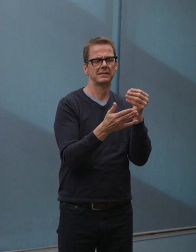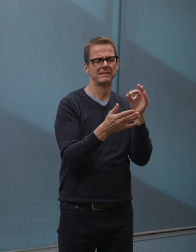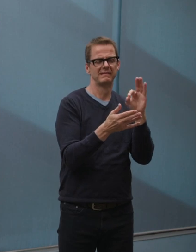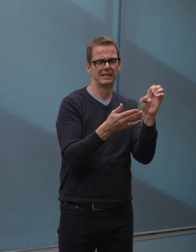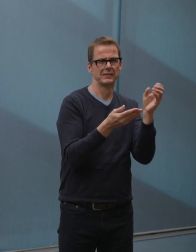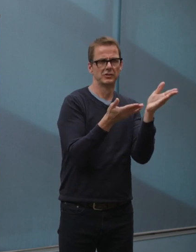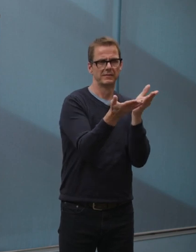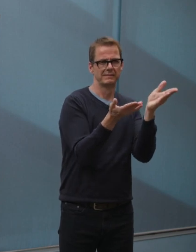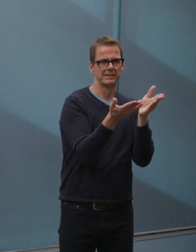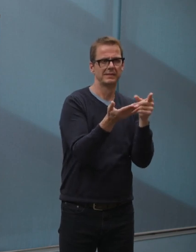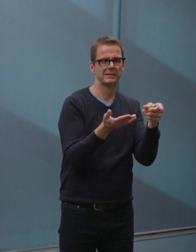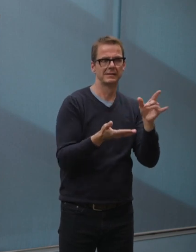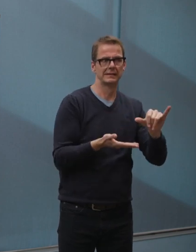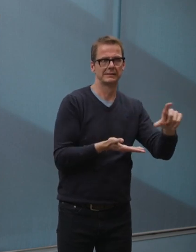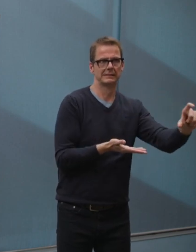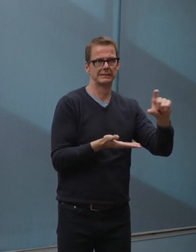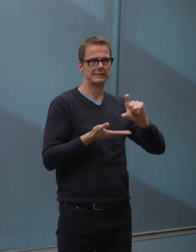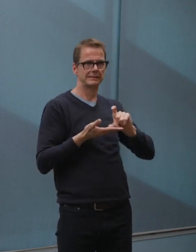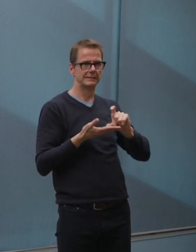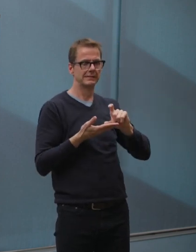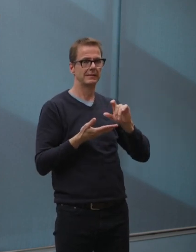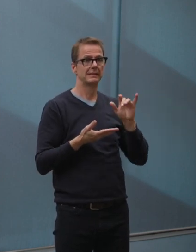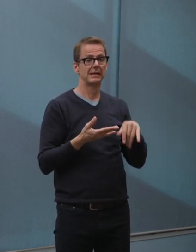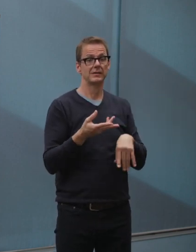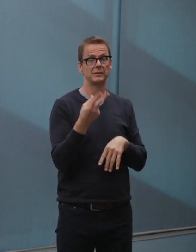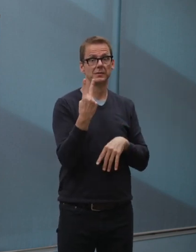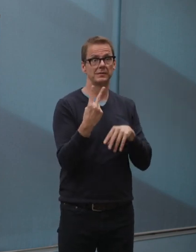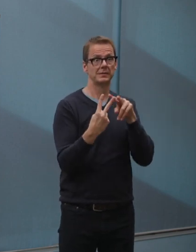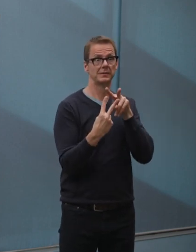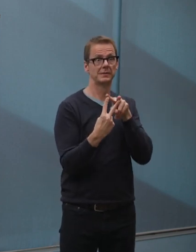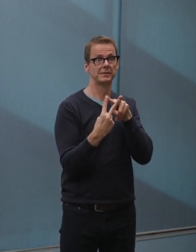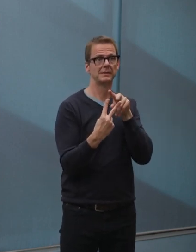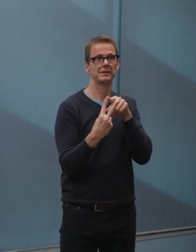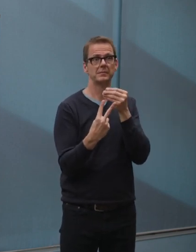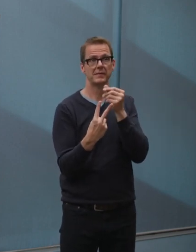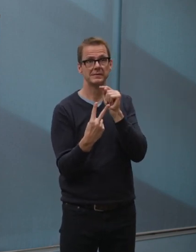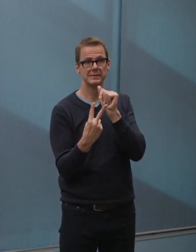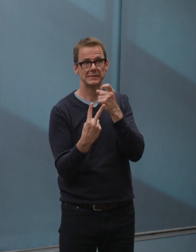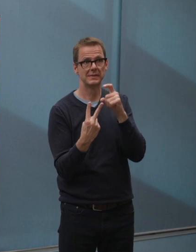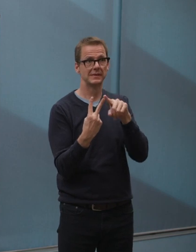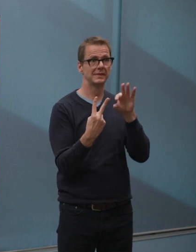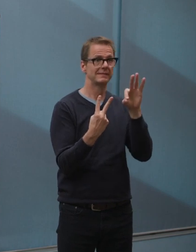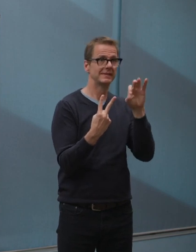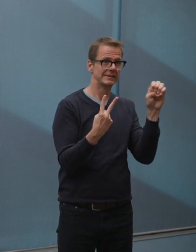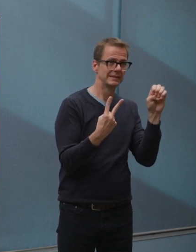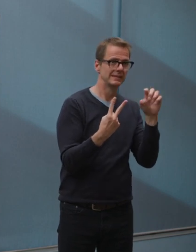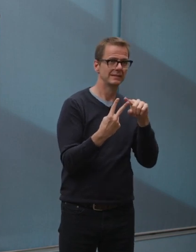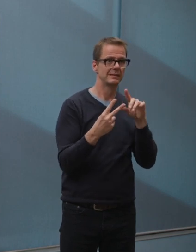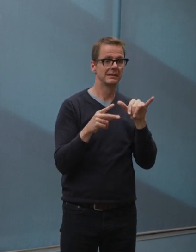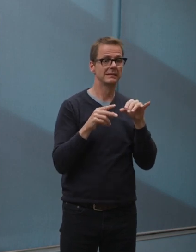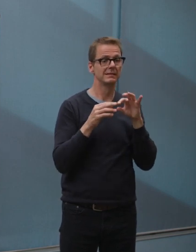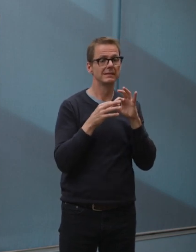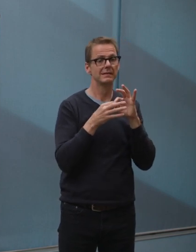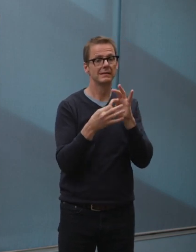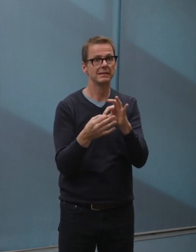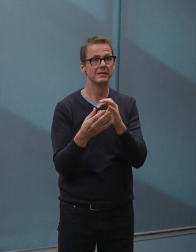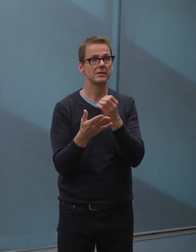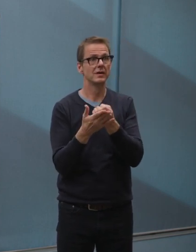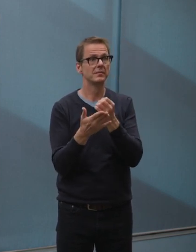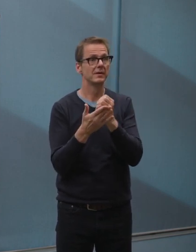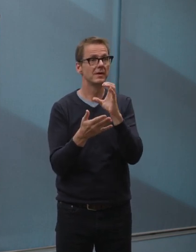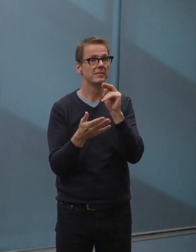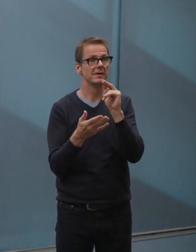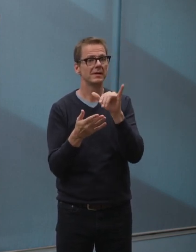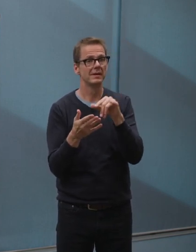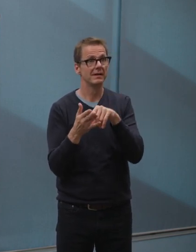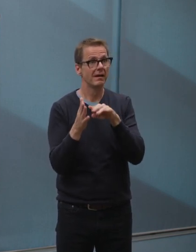track the growth of the economy. So, I was on a call earlier today with a lot of mayors in the United States who were